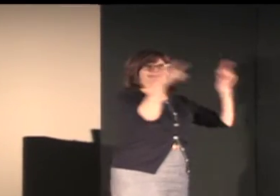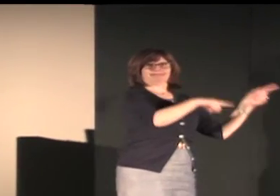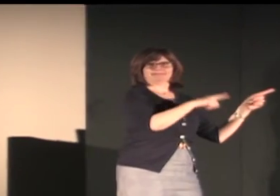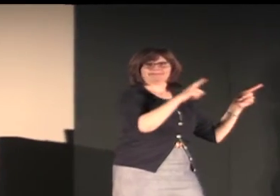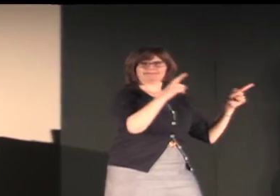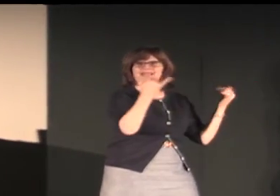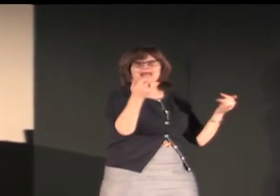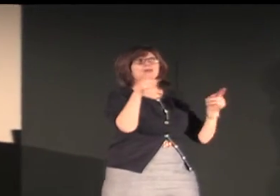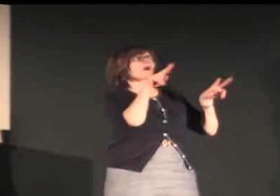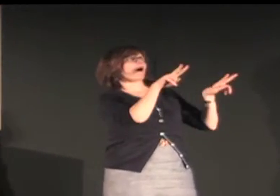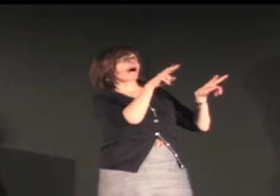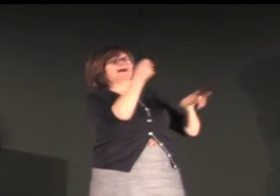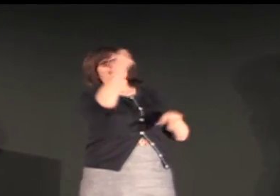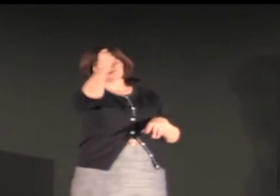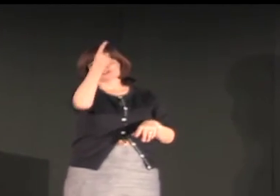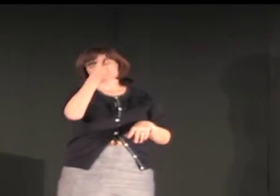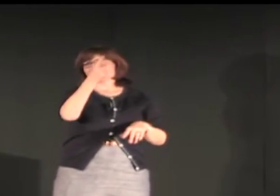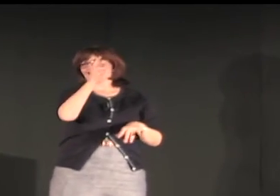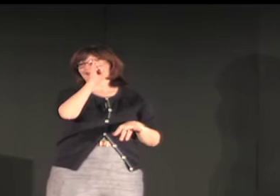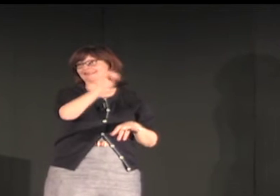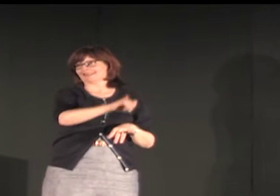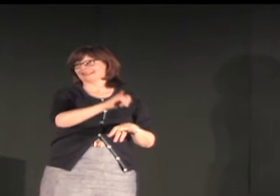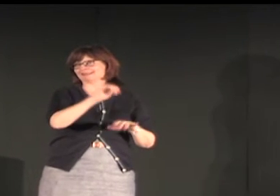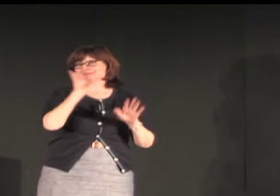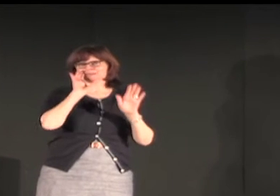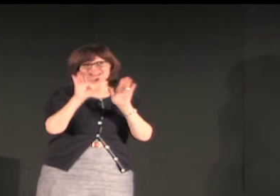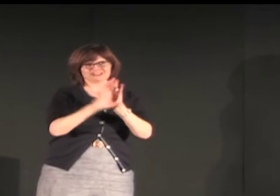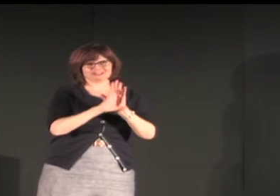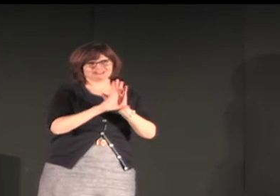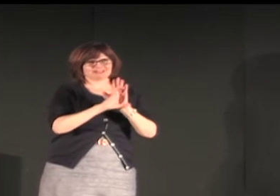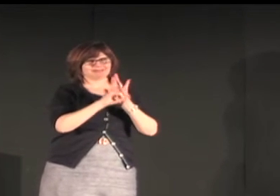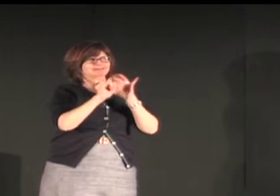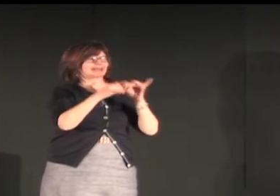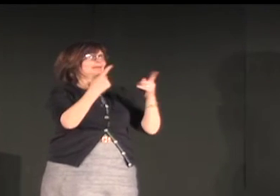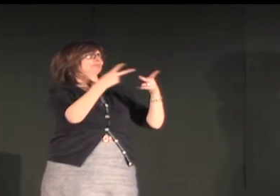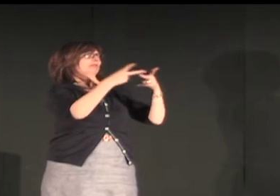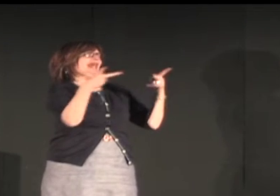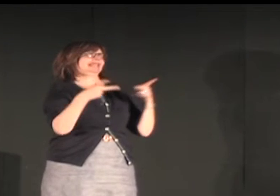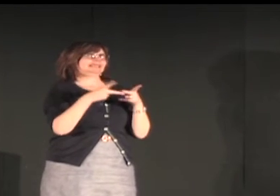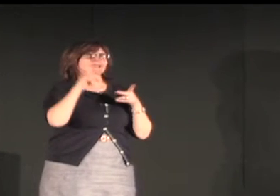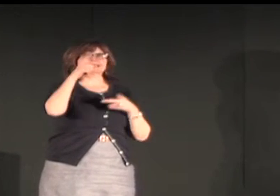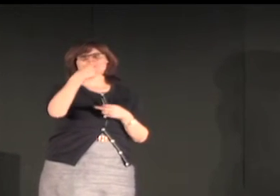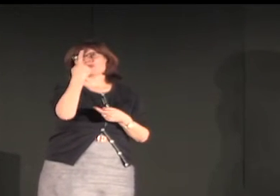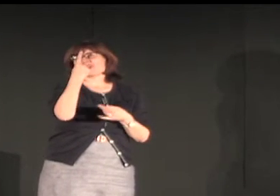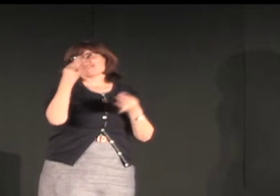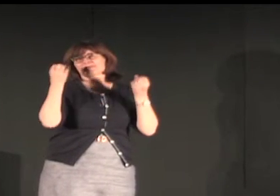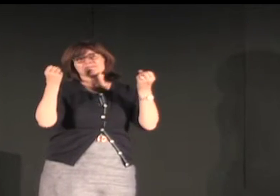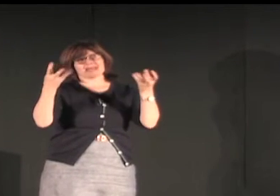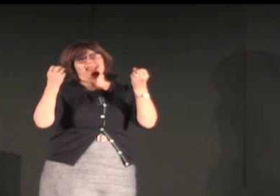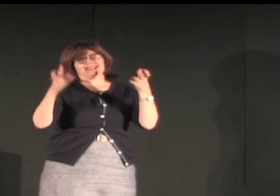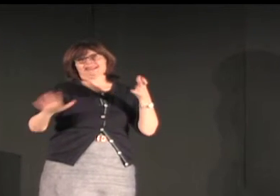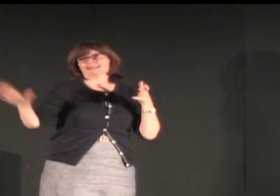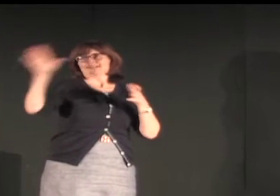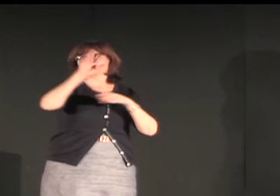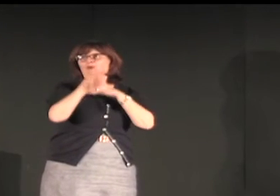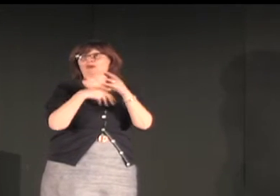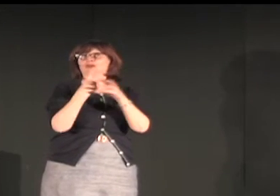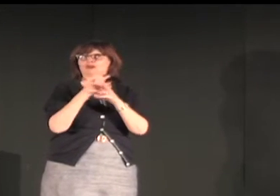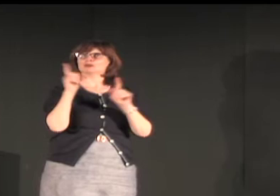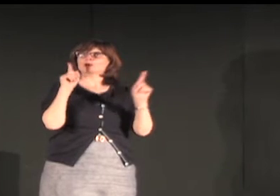so again this is a very characteristic home one of many